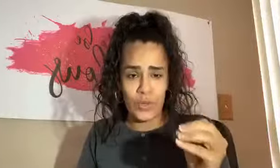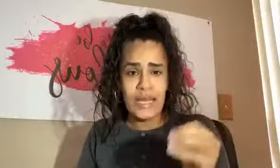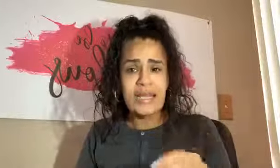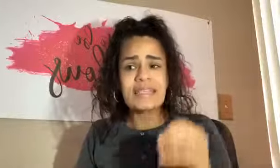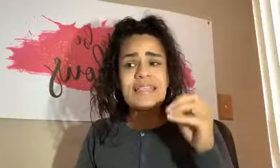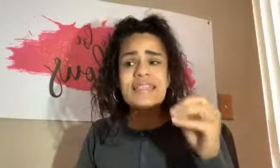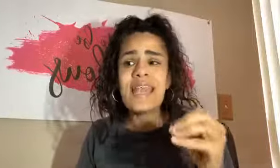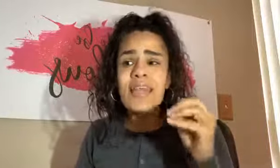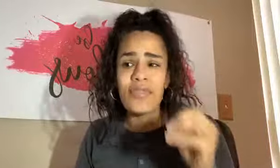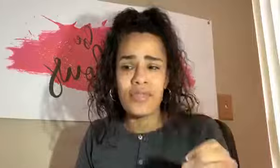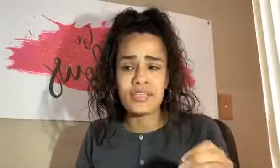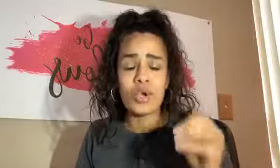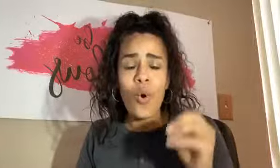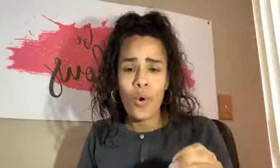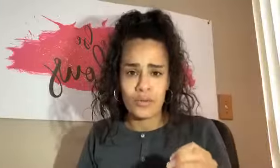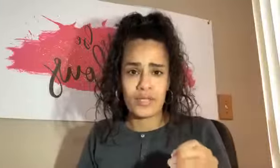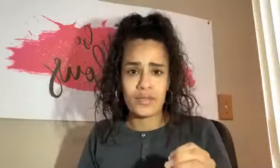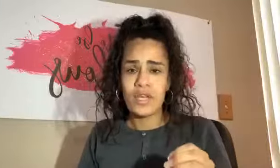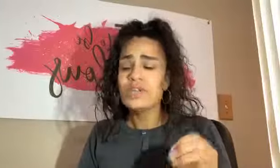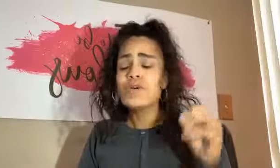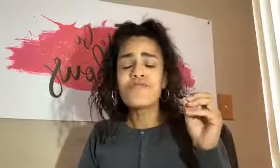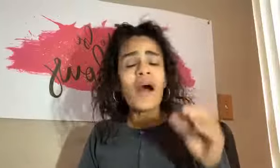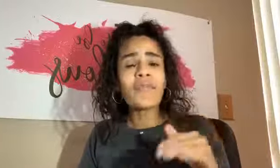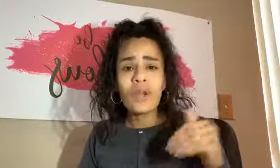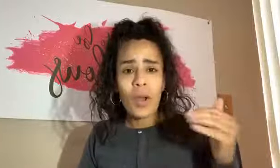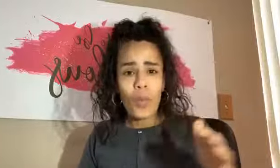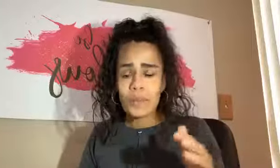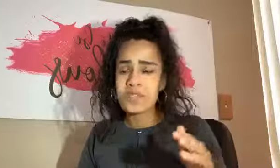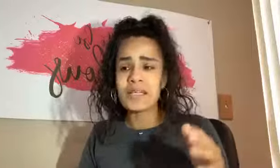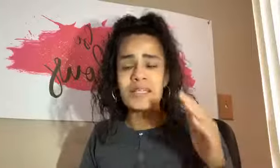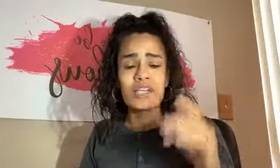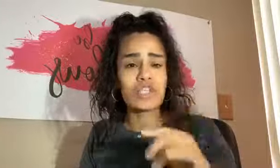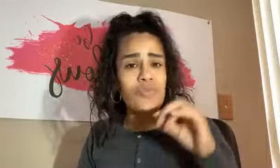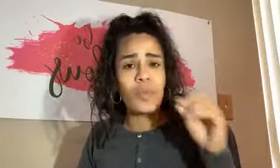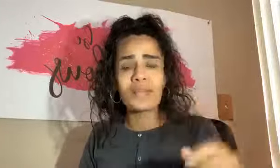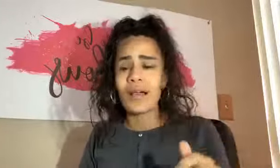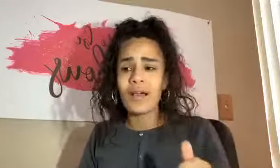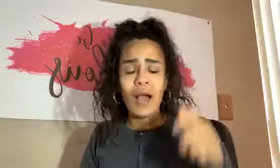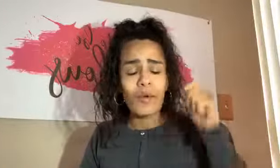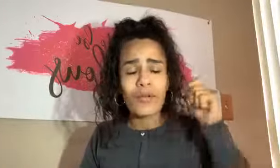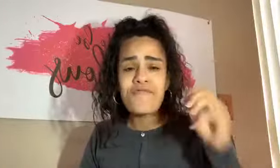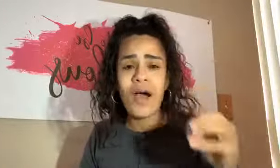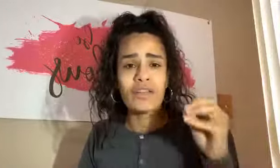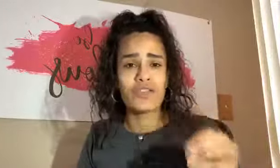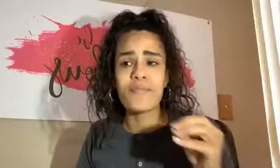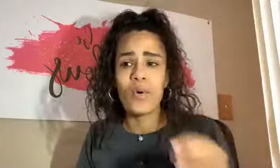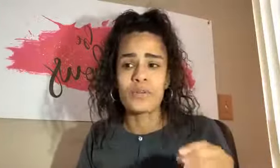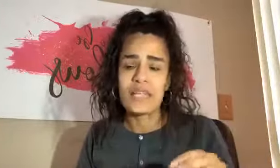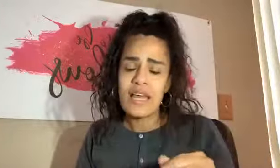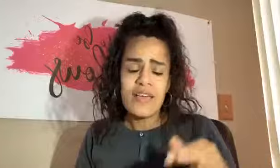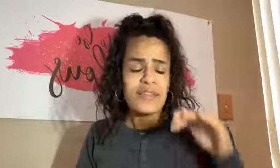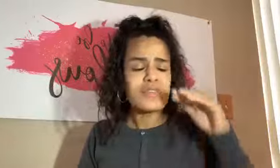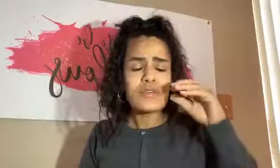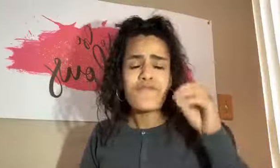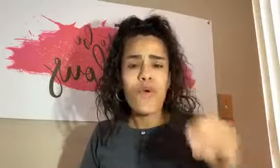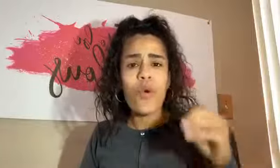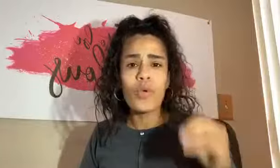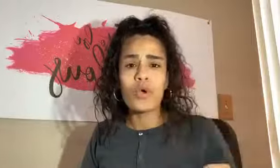to take this course. You'll find it on my website, TyshaRoman.com. Go to Find Your Boss. This is a four-week